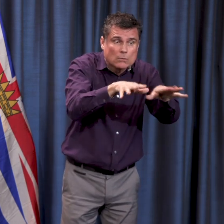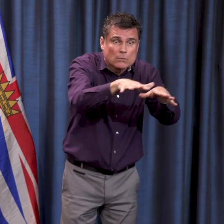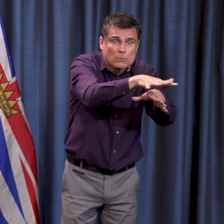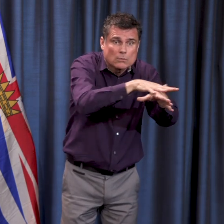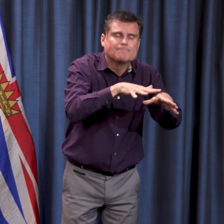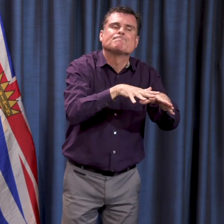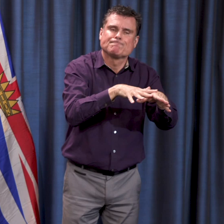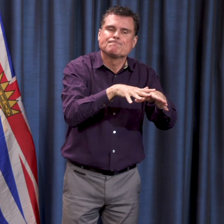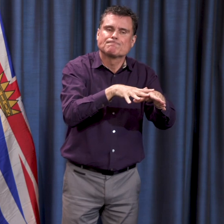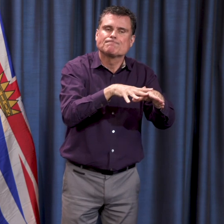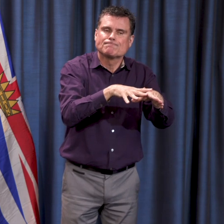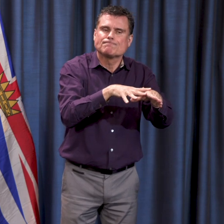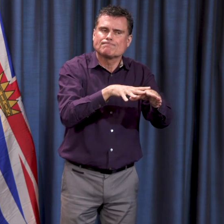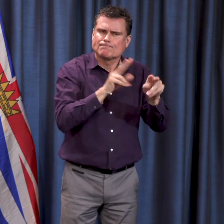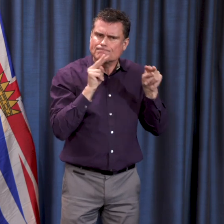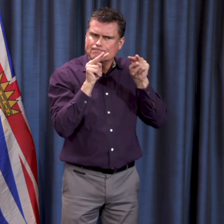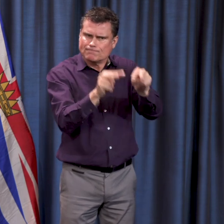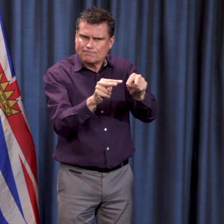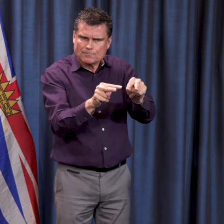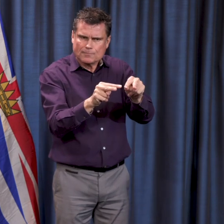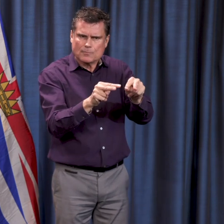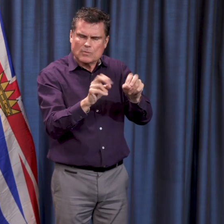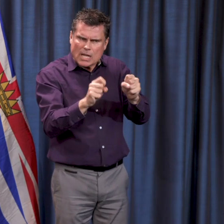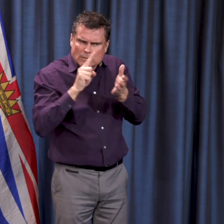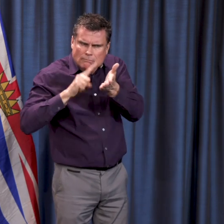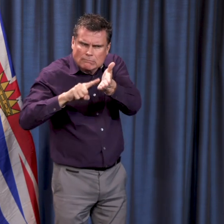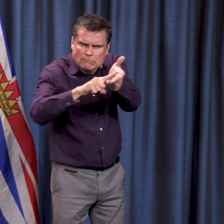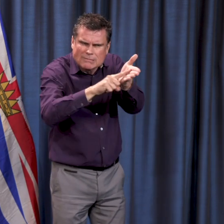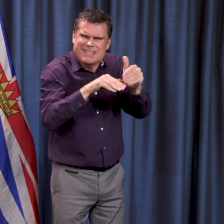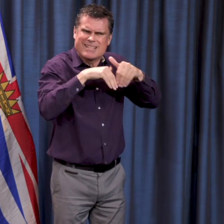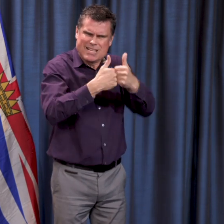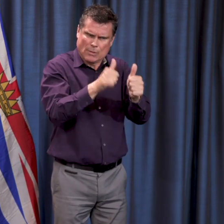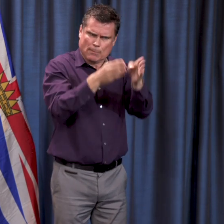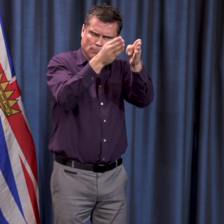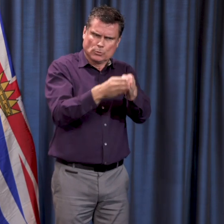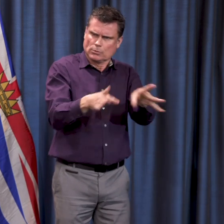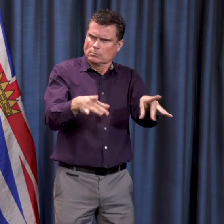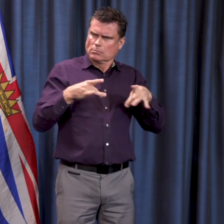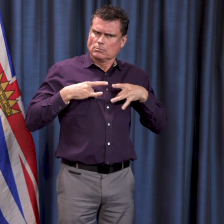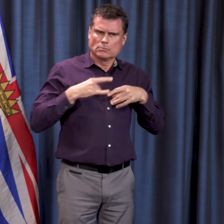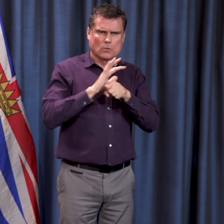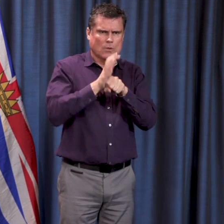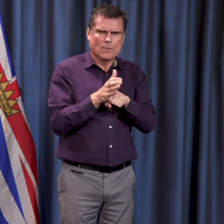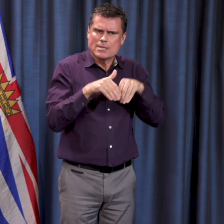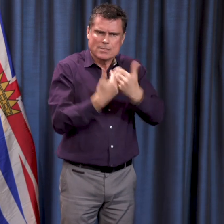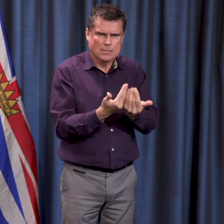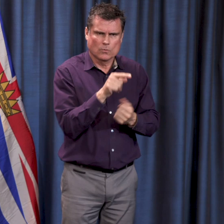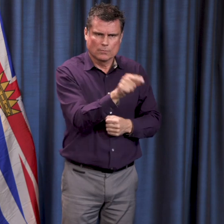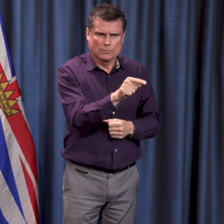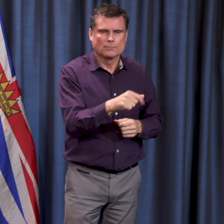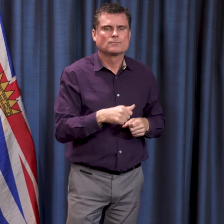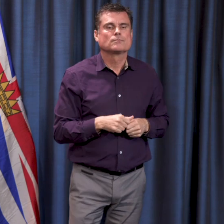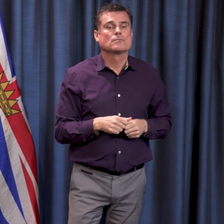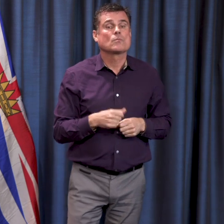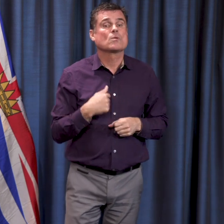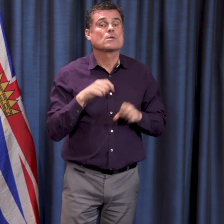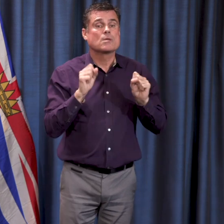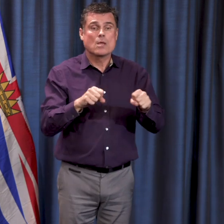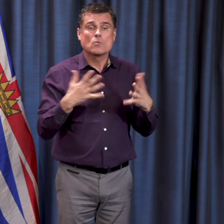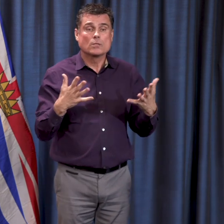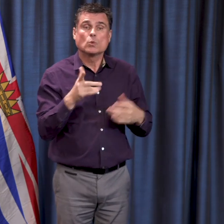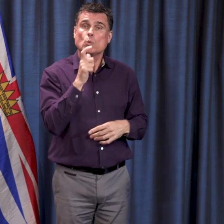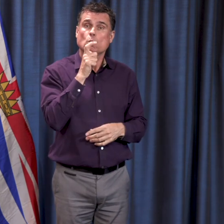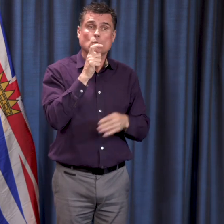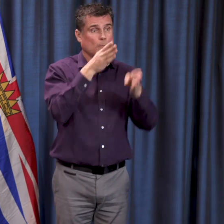we can aggressively test healthcare workers in our health system as well as the long-term care residents and